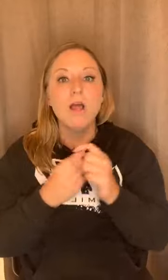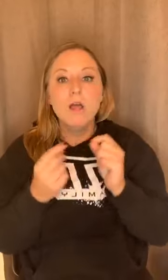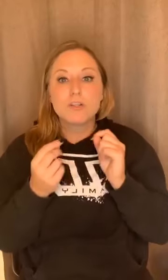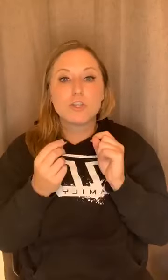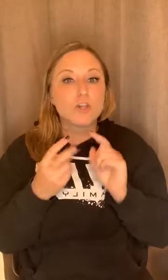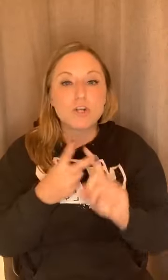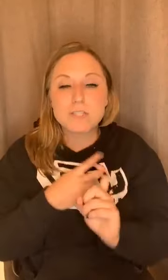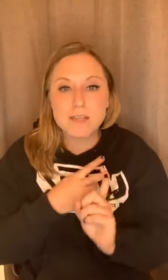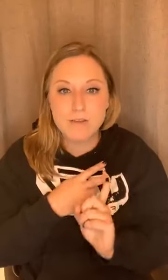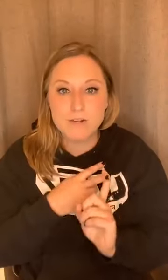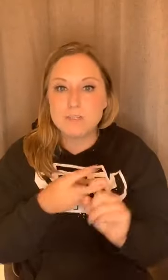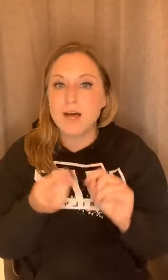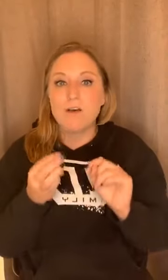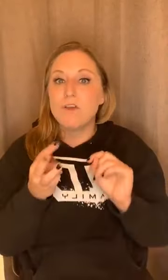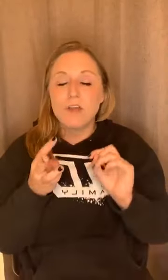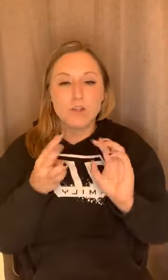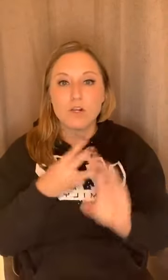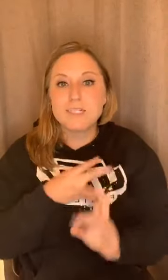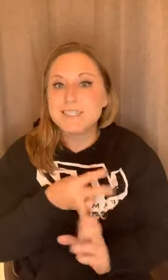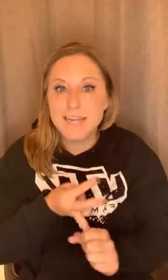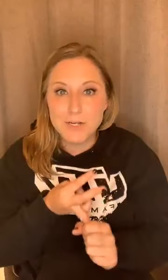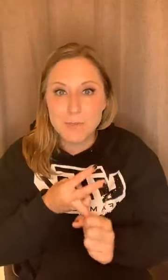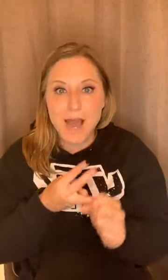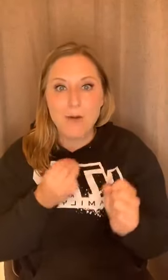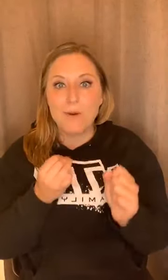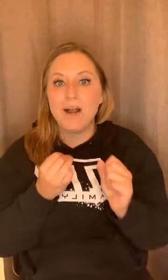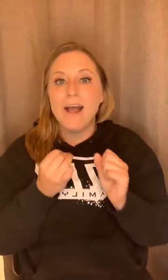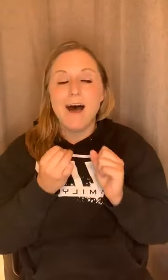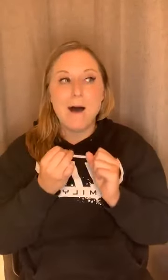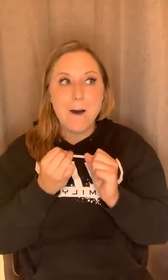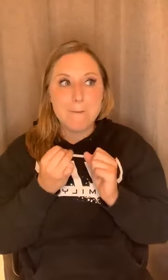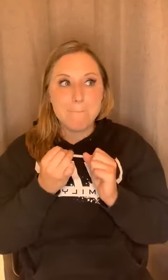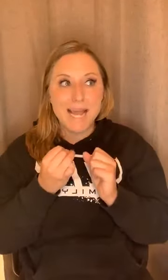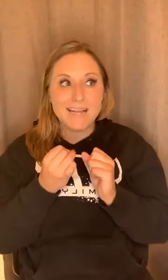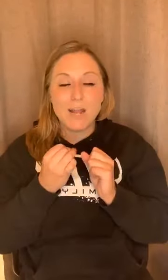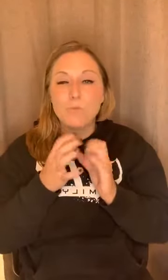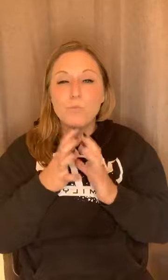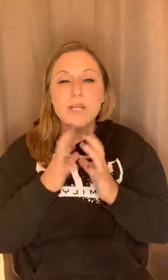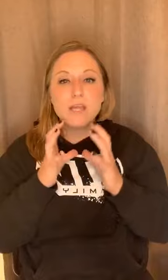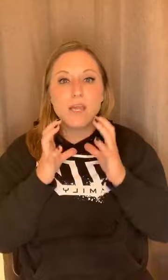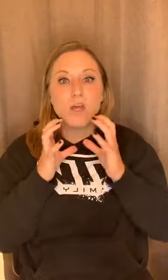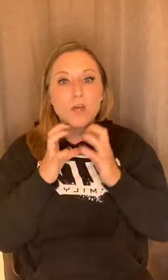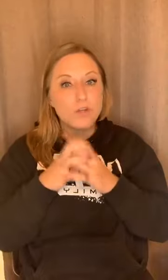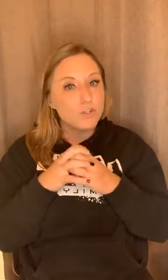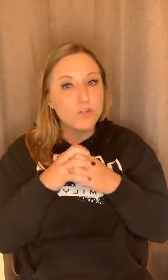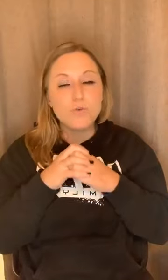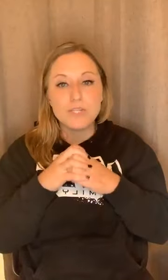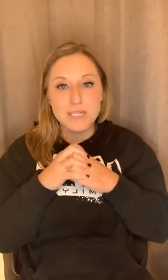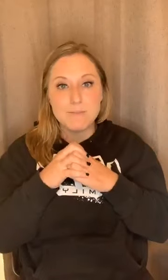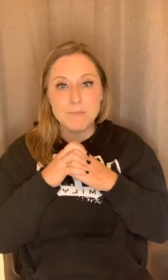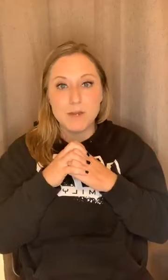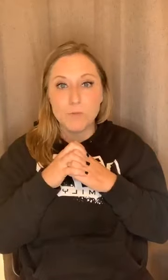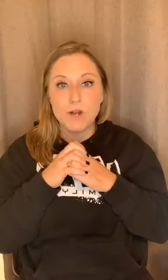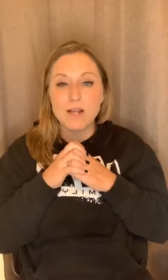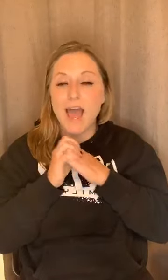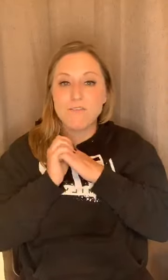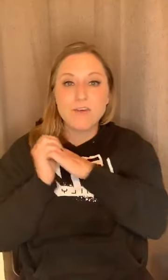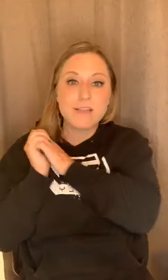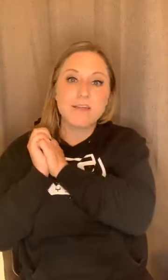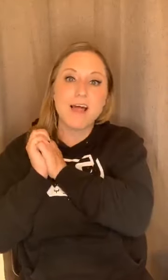learn to love yourself, learn to stand in your power. Um, and, and really do the deep, deep inner work. Everything that